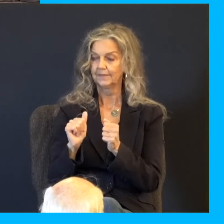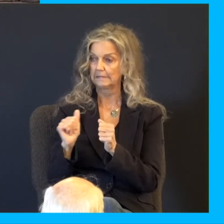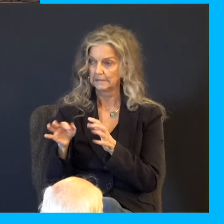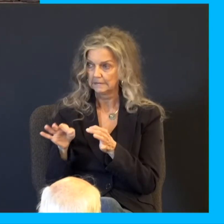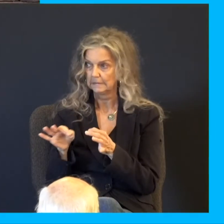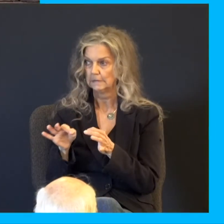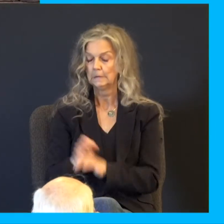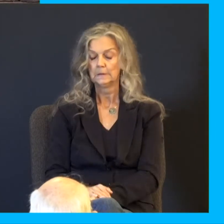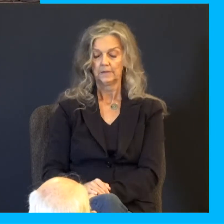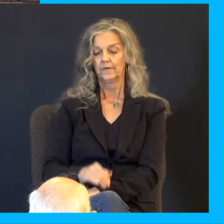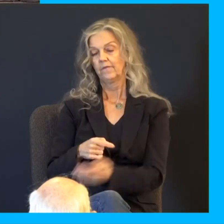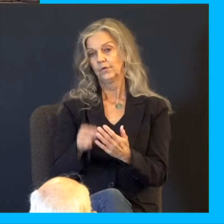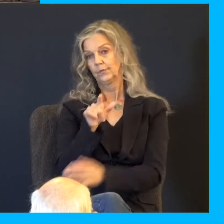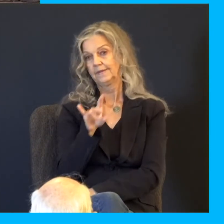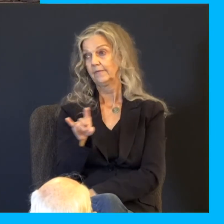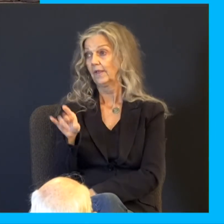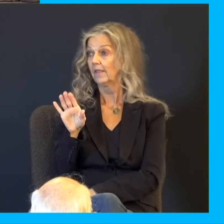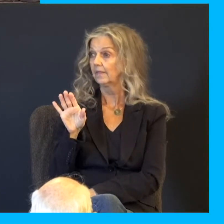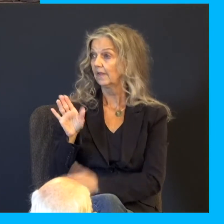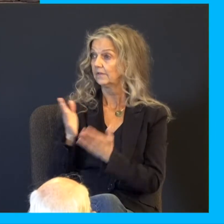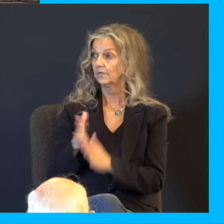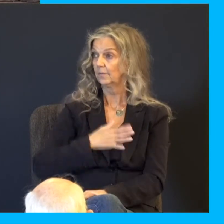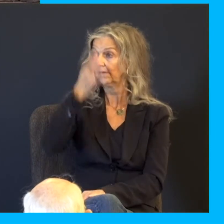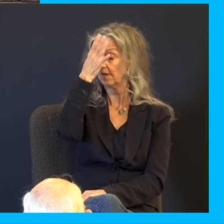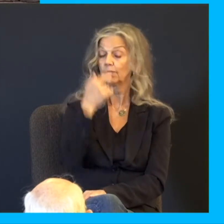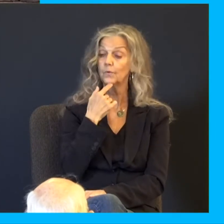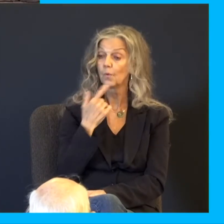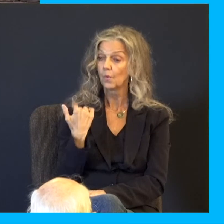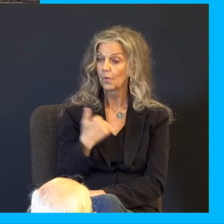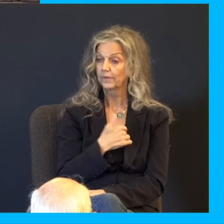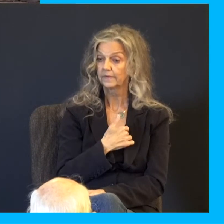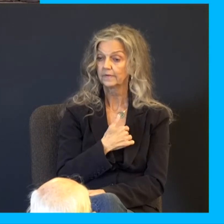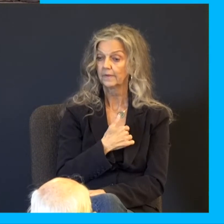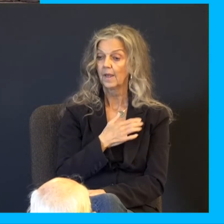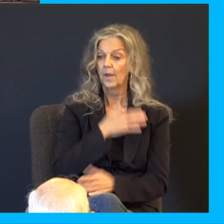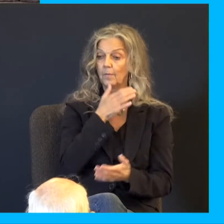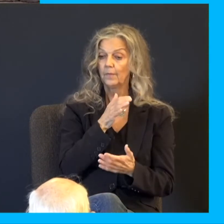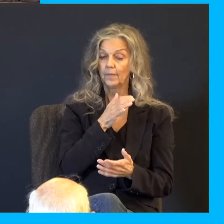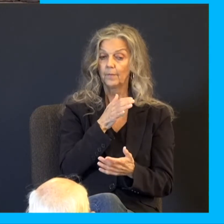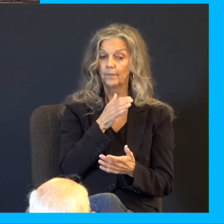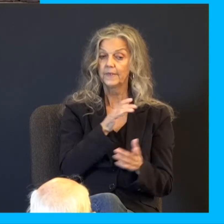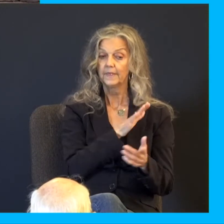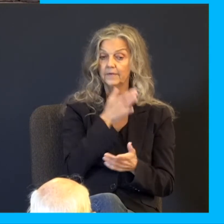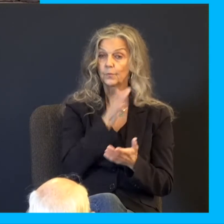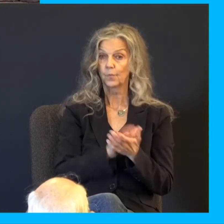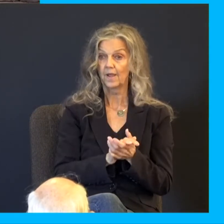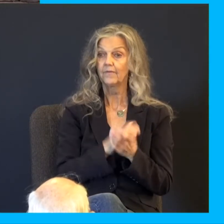Verse 27, Thy servant my father said unto us, You know that my wife bare me two sons. The one went out from me and I